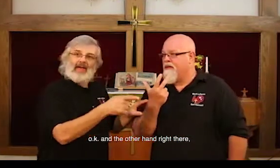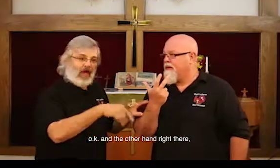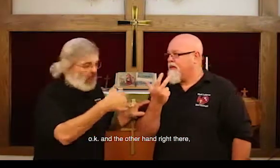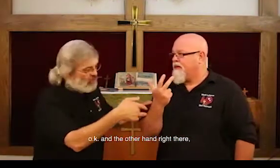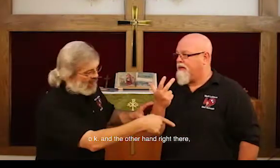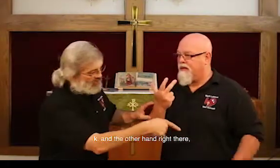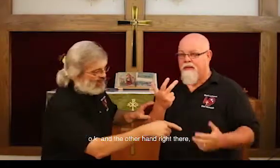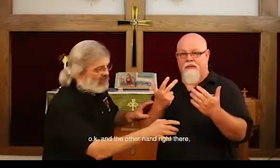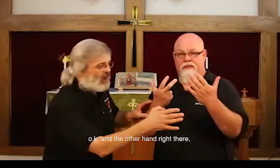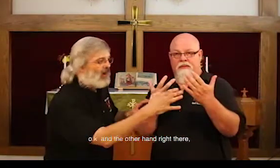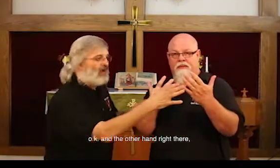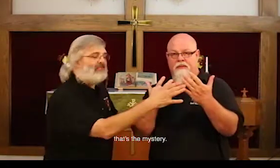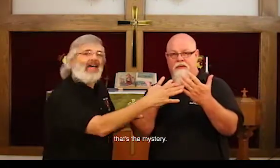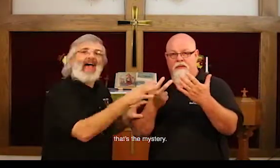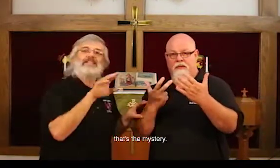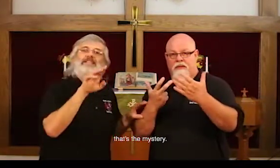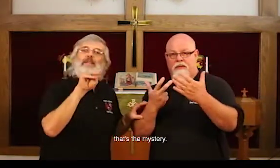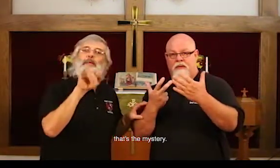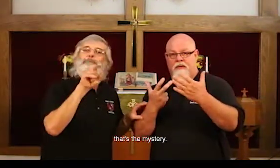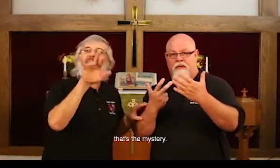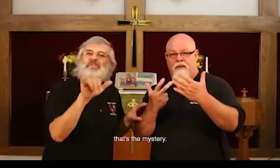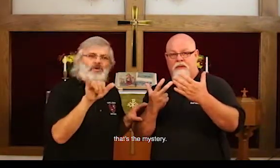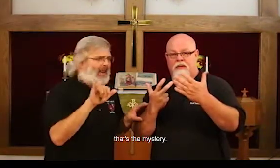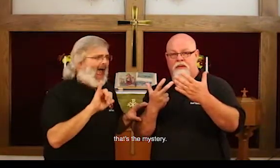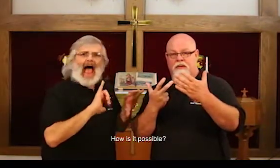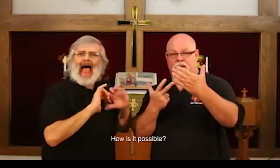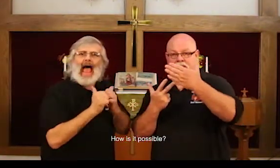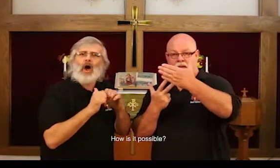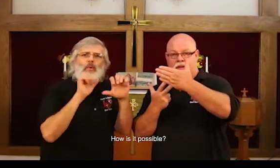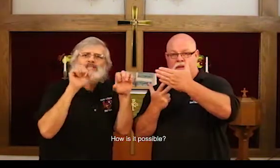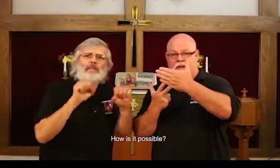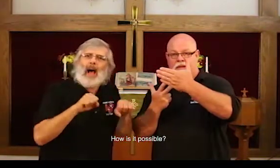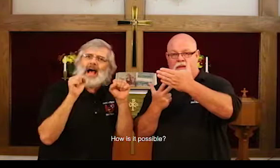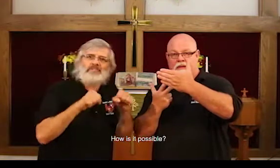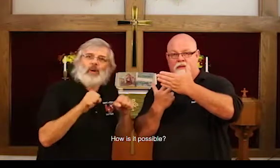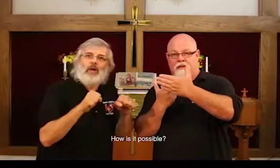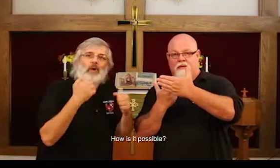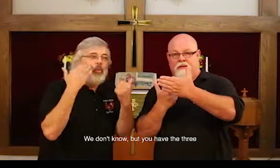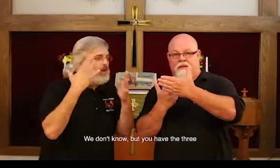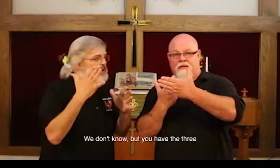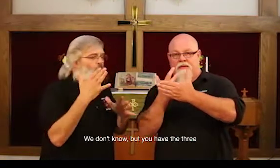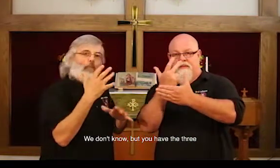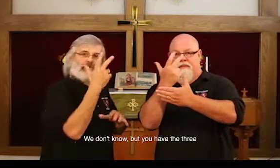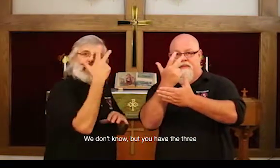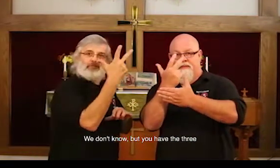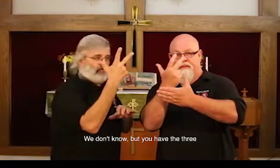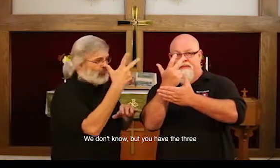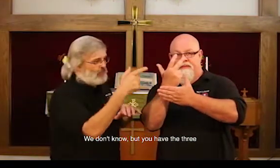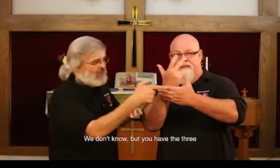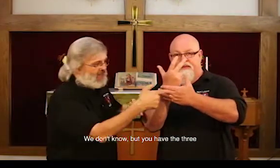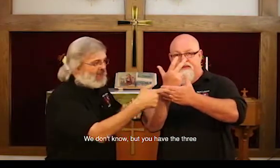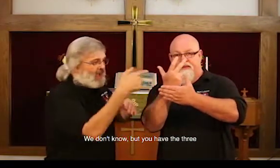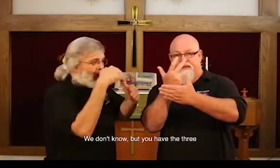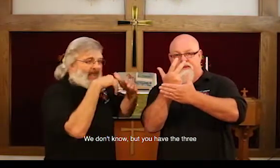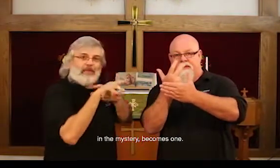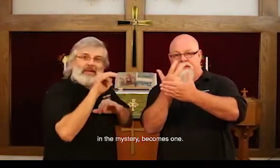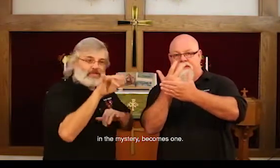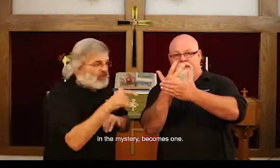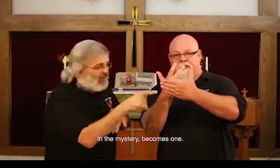and the other hand right there, that's the mystery, how is it possible, we don't know, but you have the three in the mystery